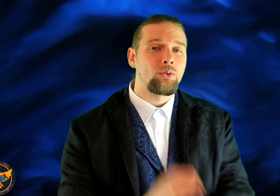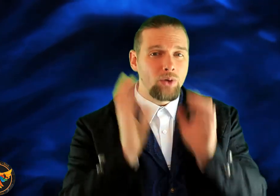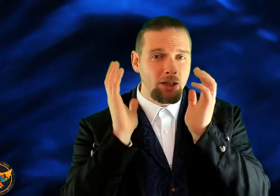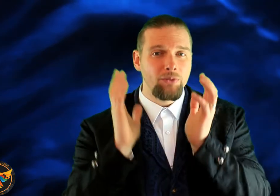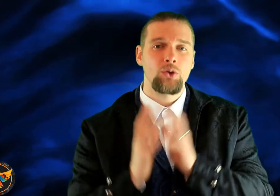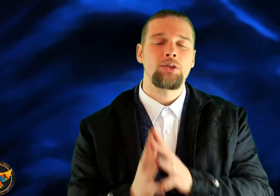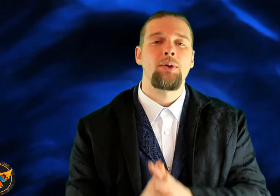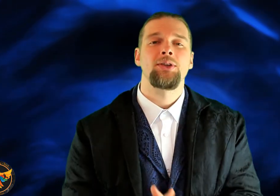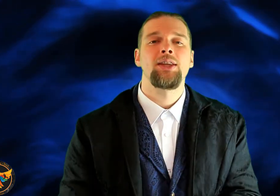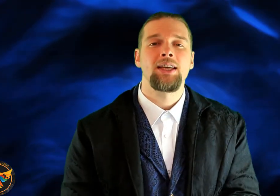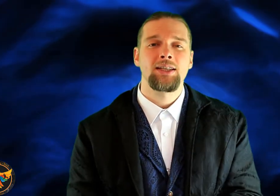and really focus upon is this.